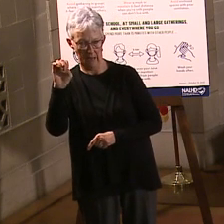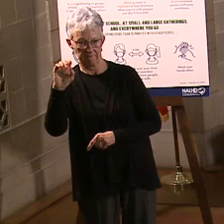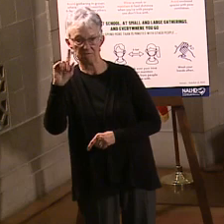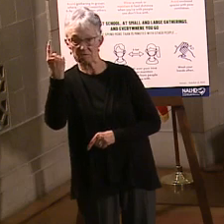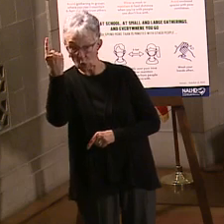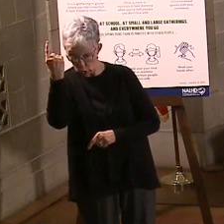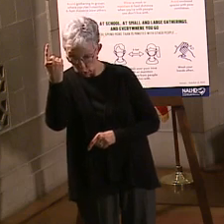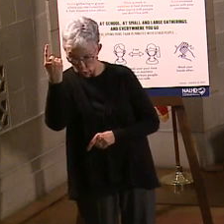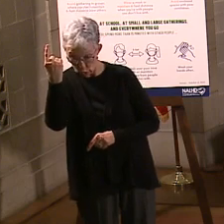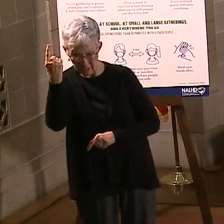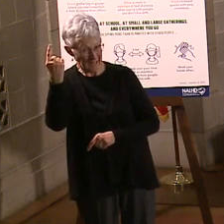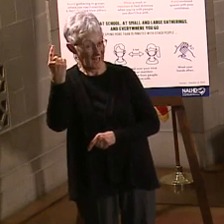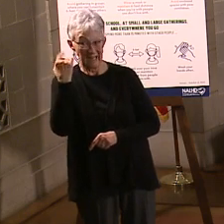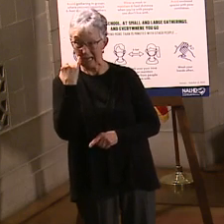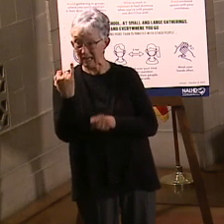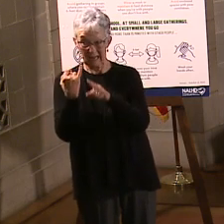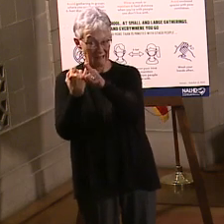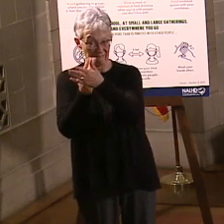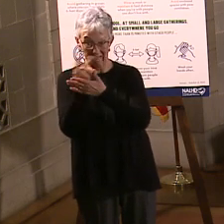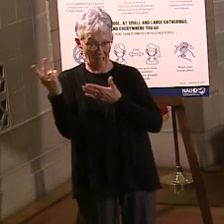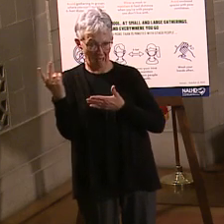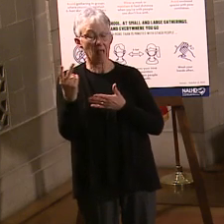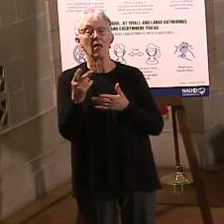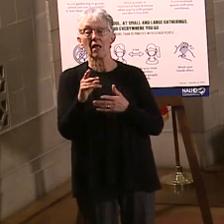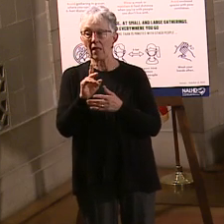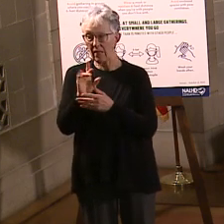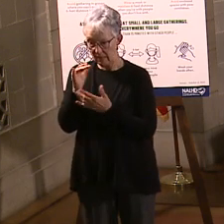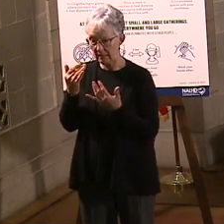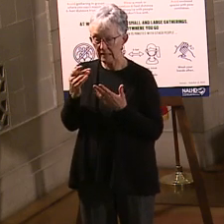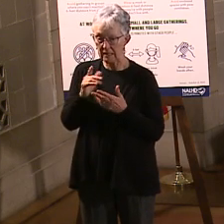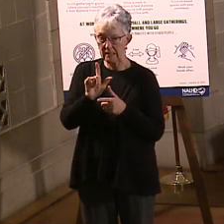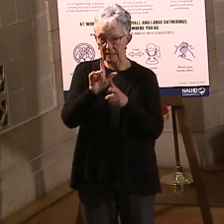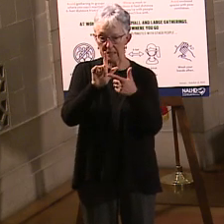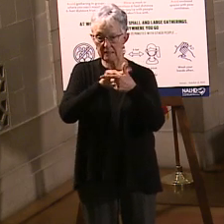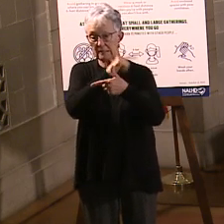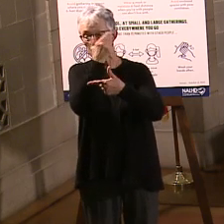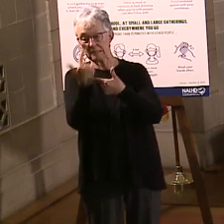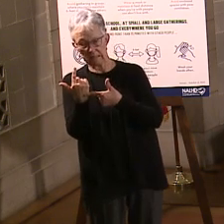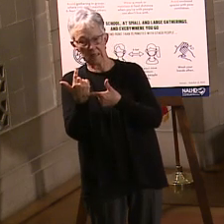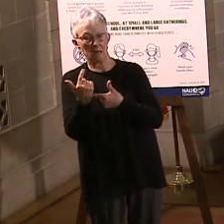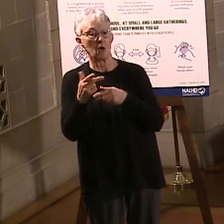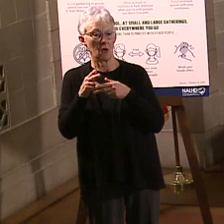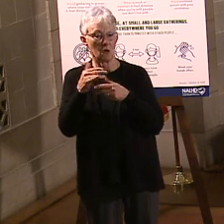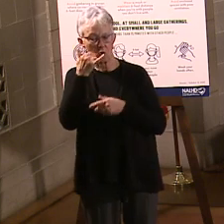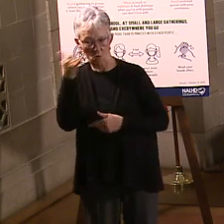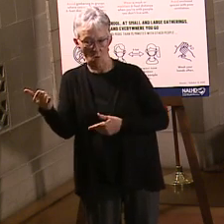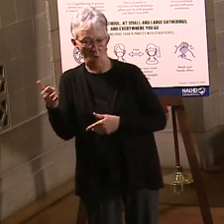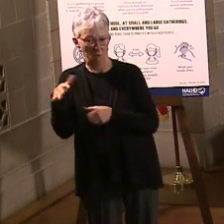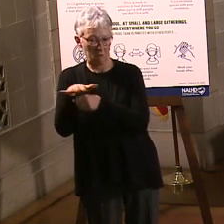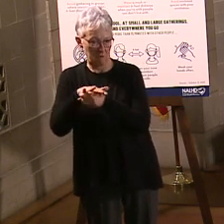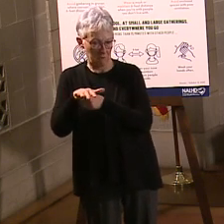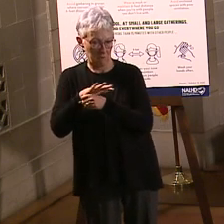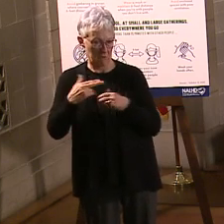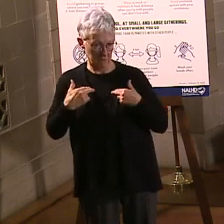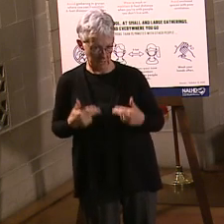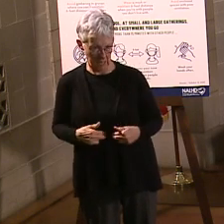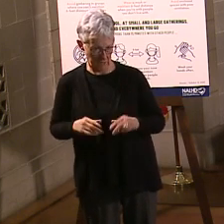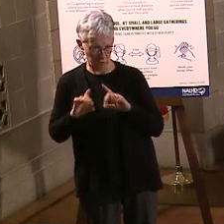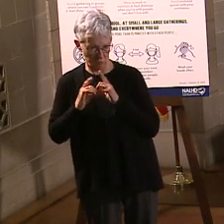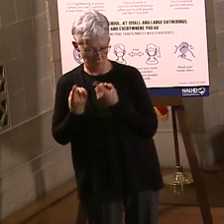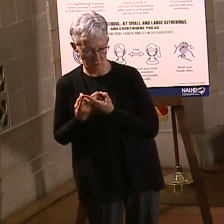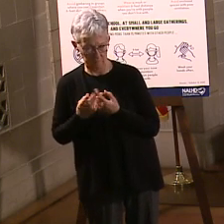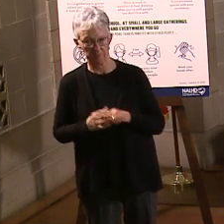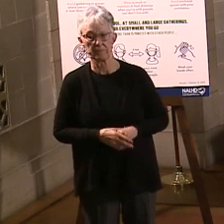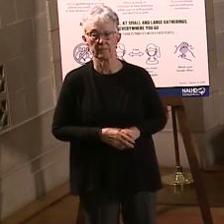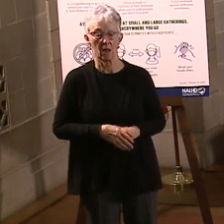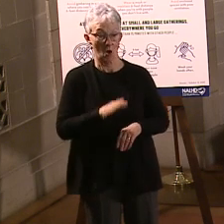or to reach out to your state associations. And one thing that you'll see in the website, when you go to enter a